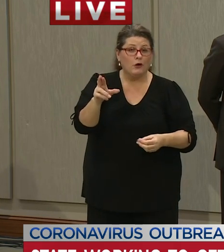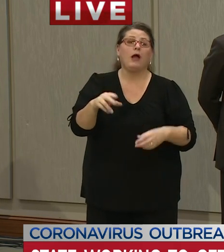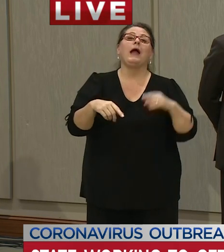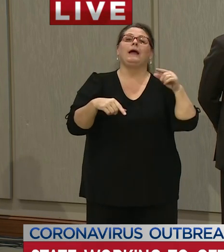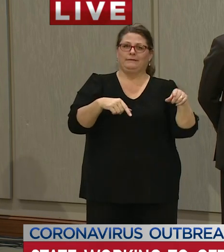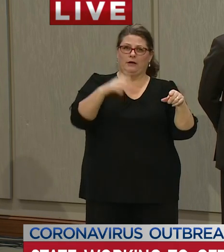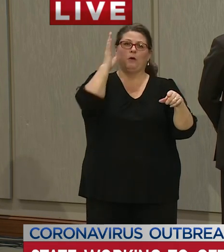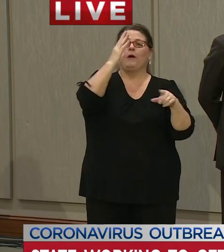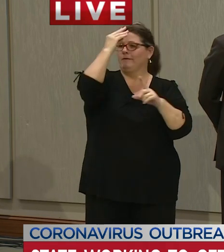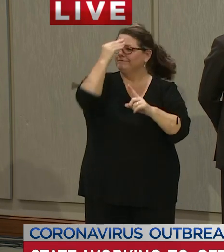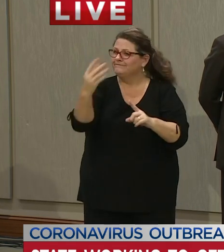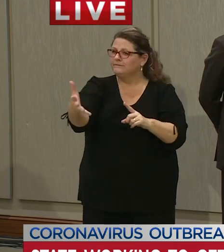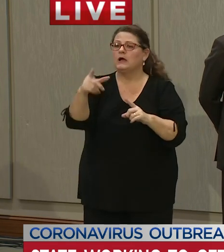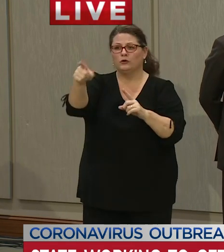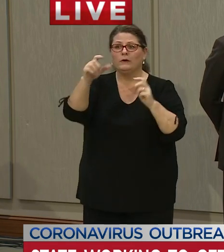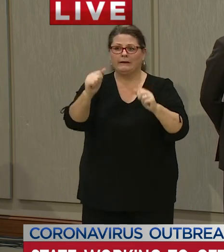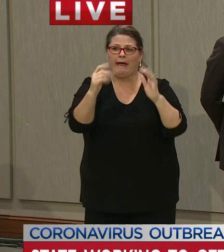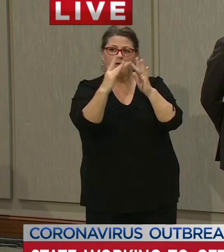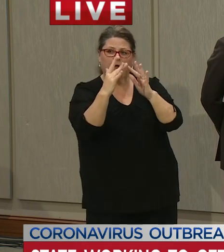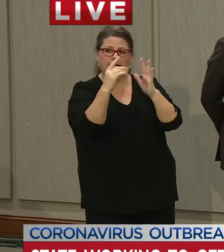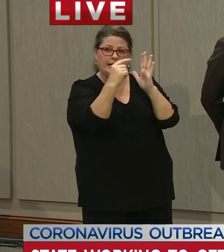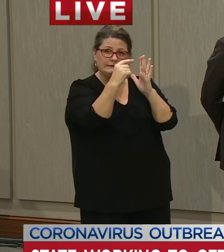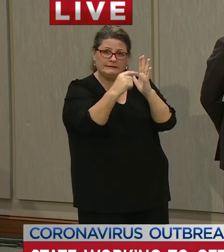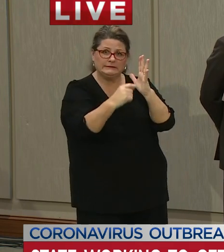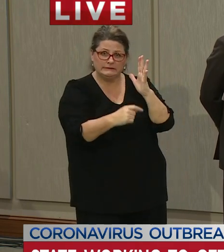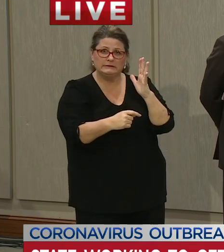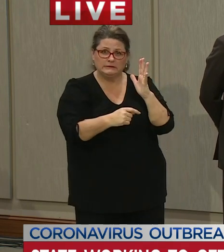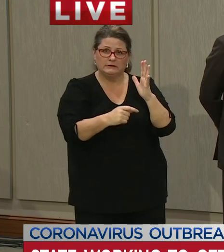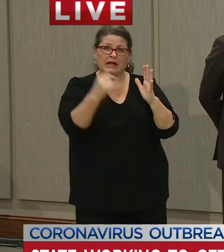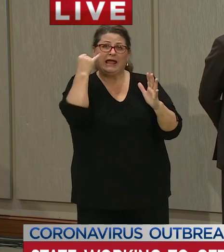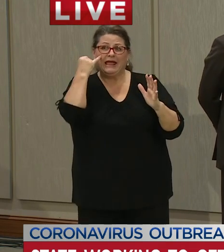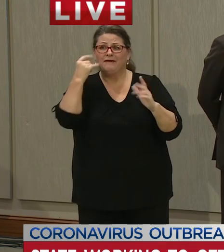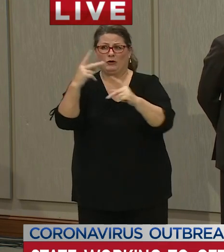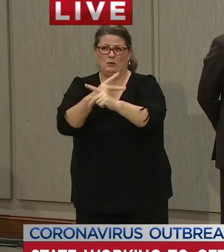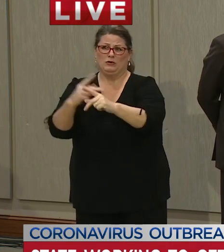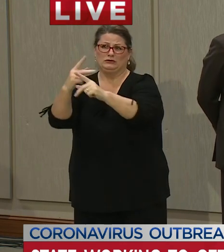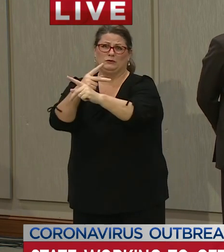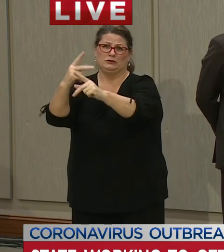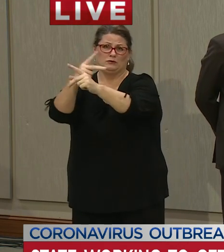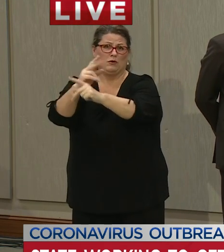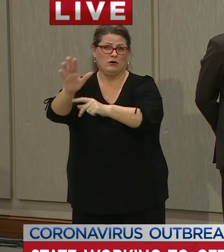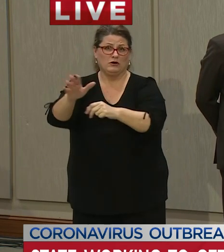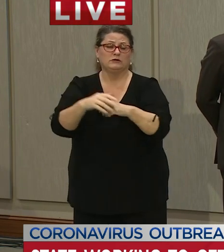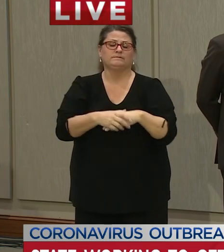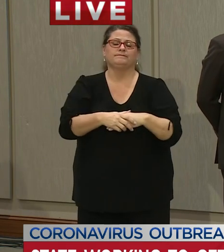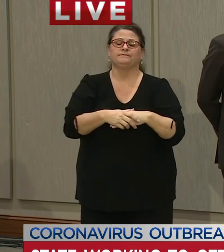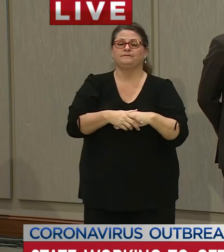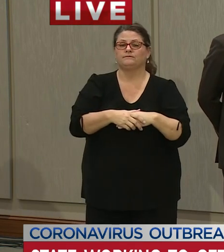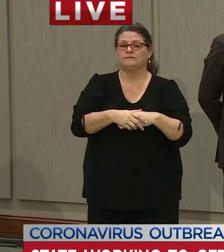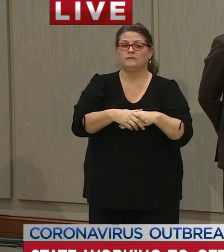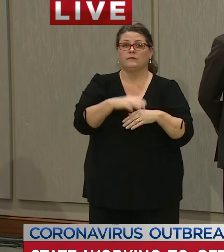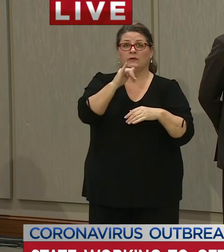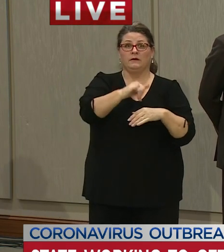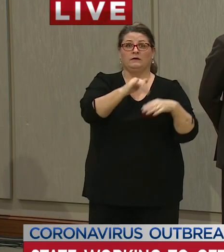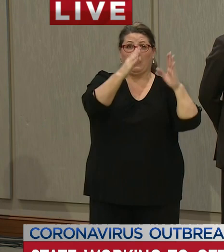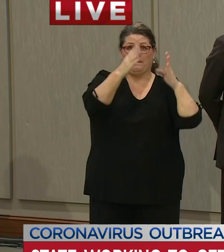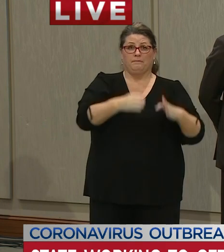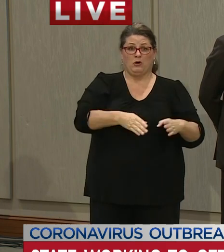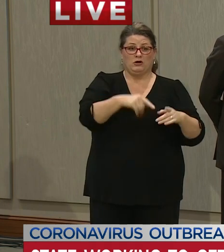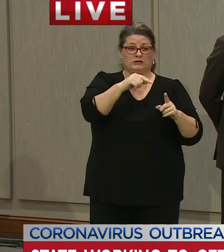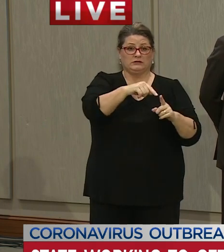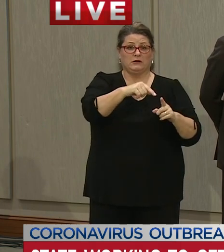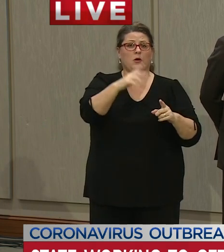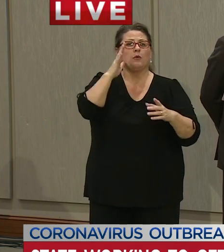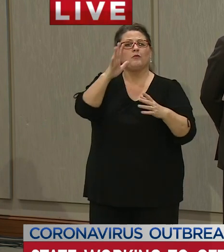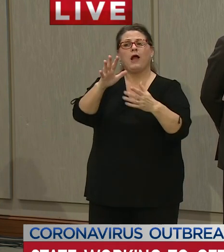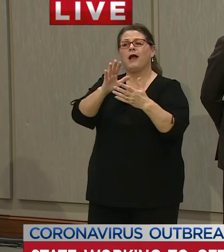link to services so the individual knows where to seek care if their symptoms get worse they will develop a